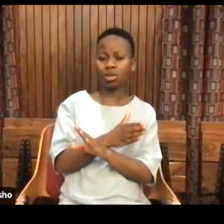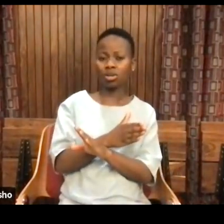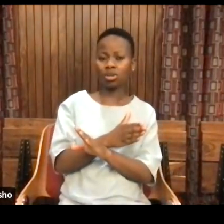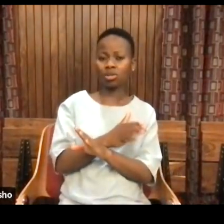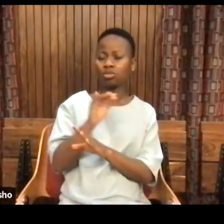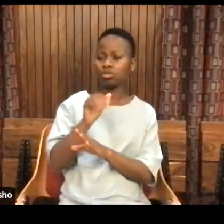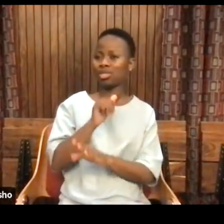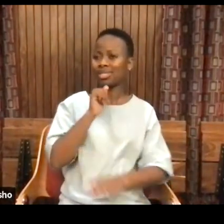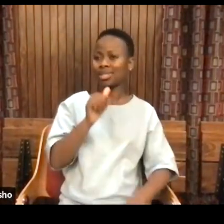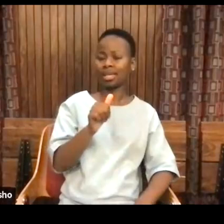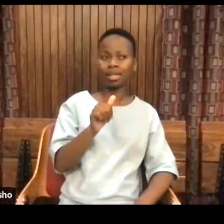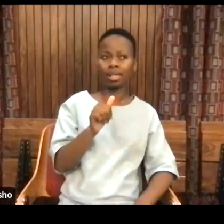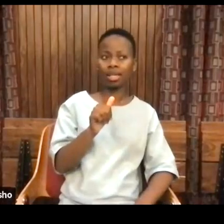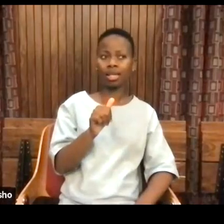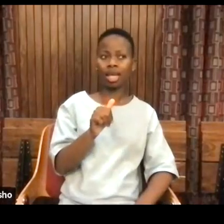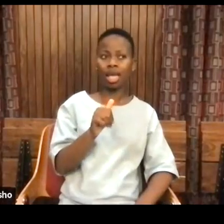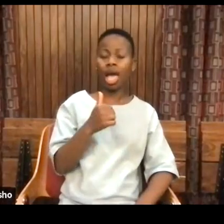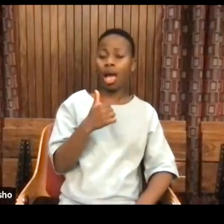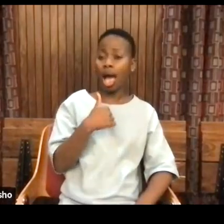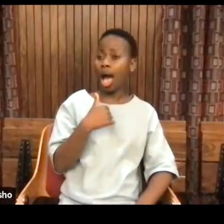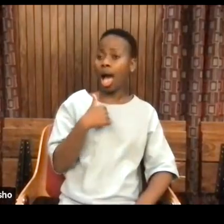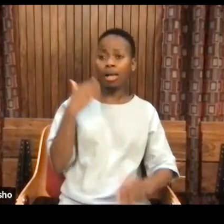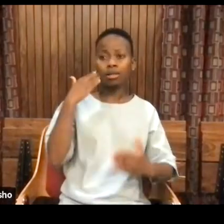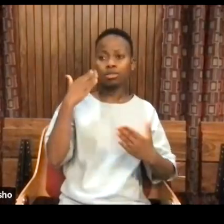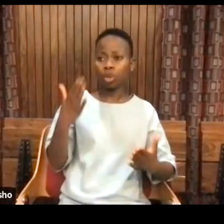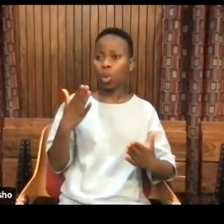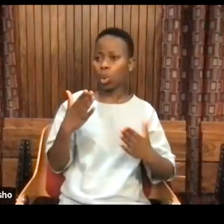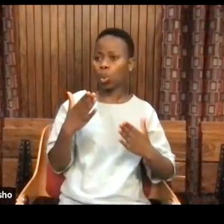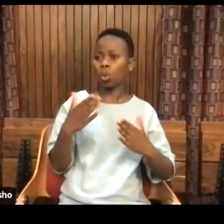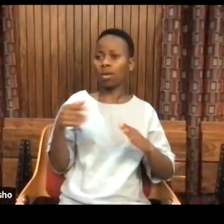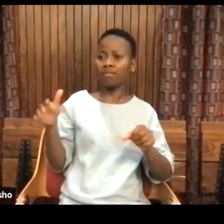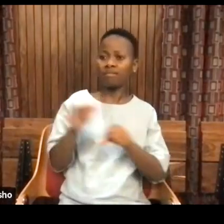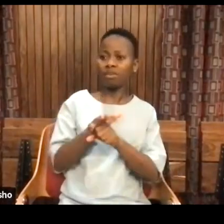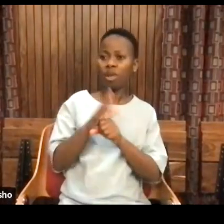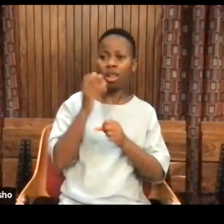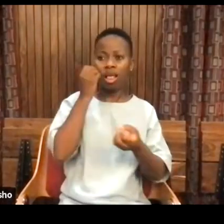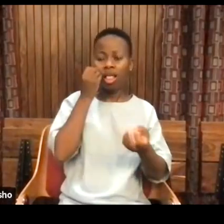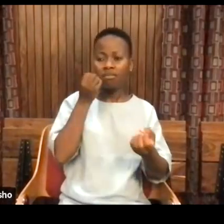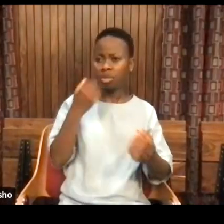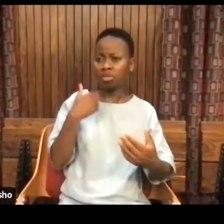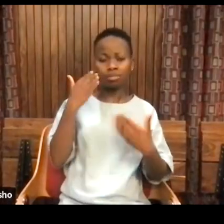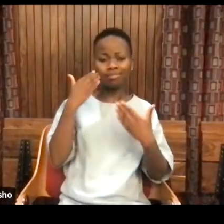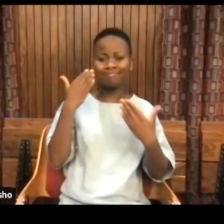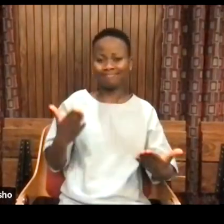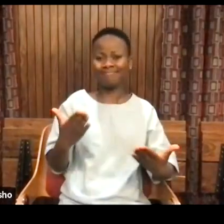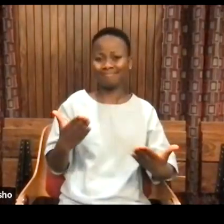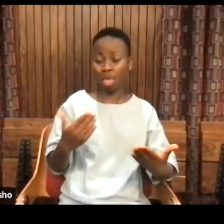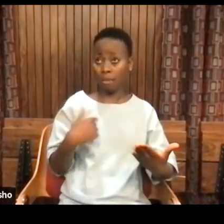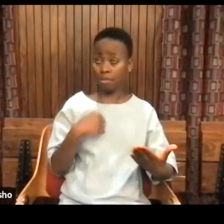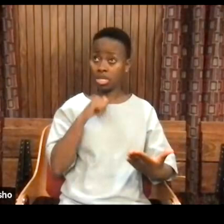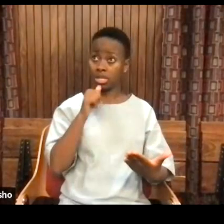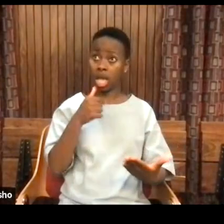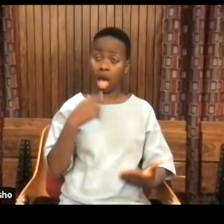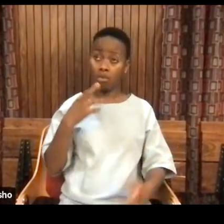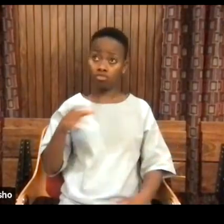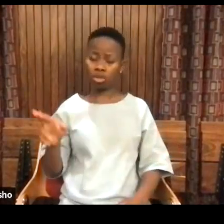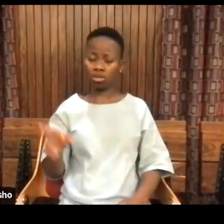especially with situations where I don't know all the details, that I am simply right.